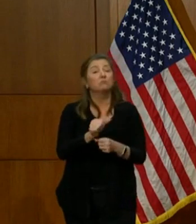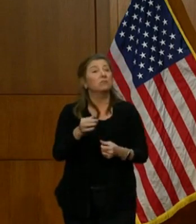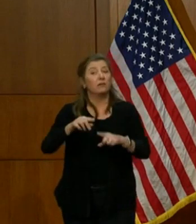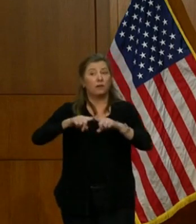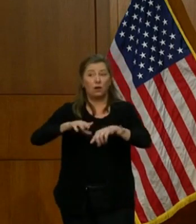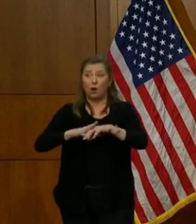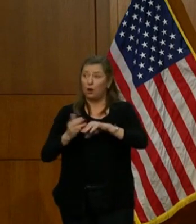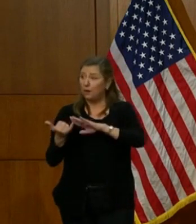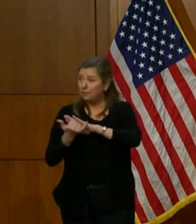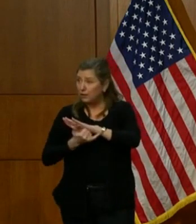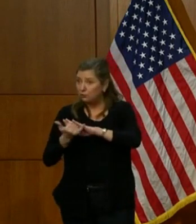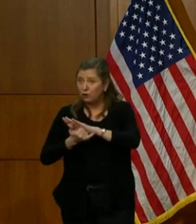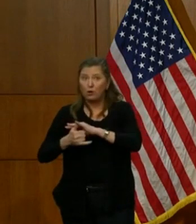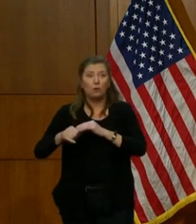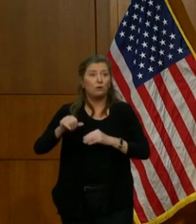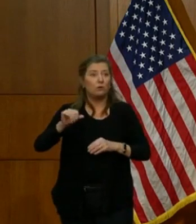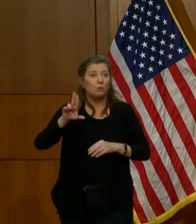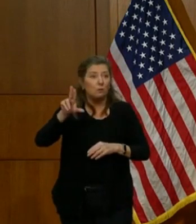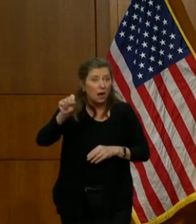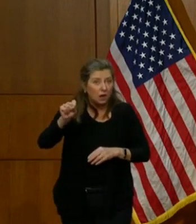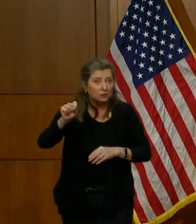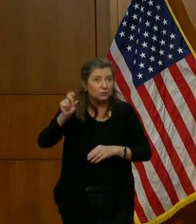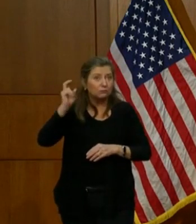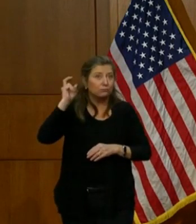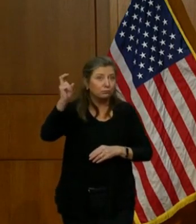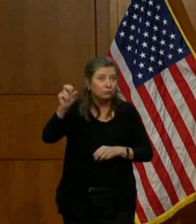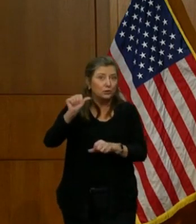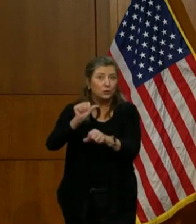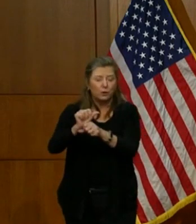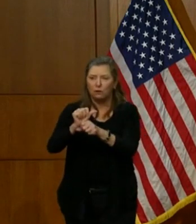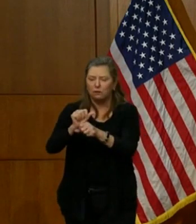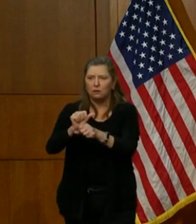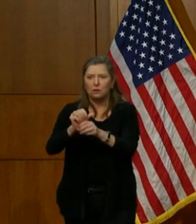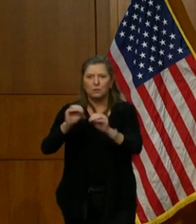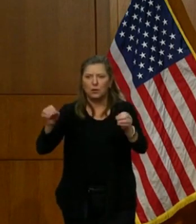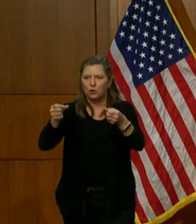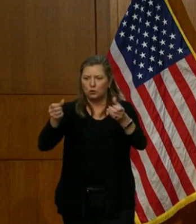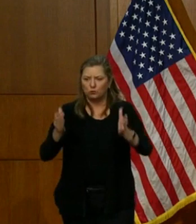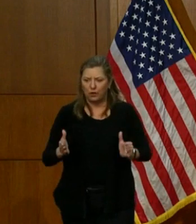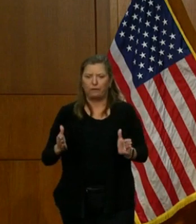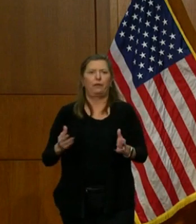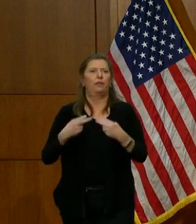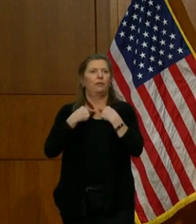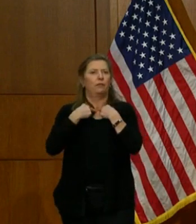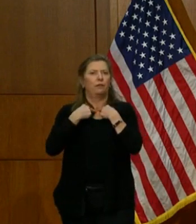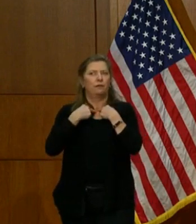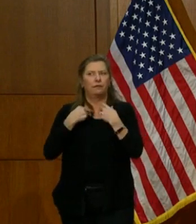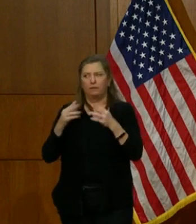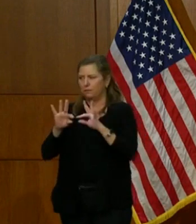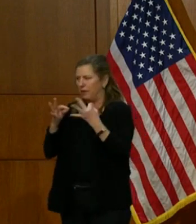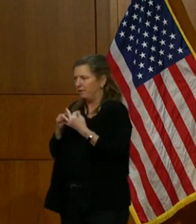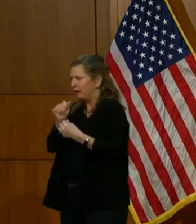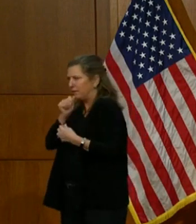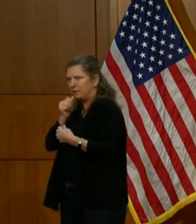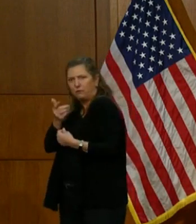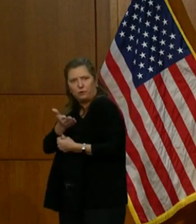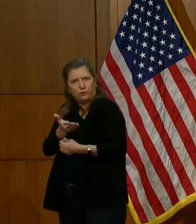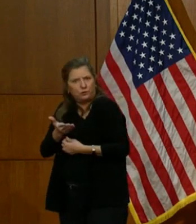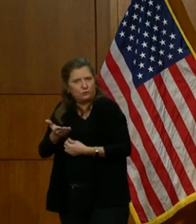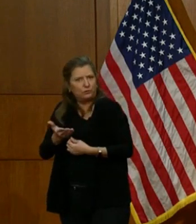rely on the metro or the bus to get to work and there's no one to drive it, then you're out of luck and your family suffers.